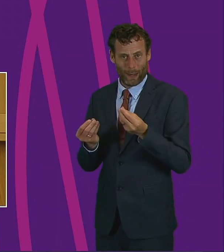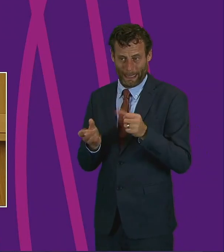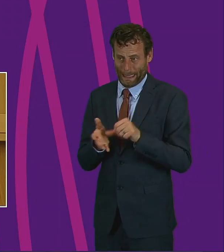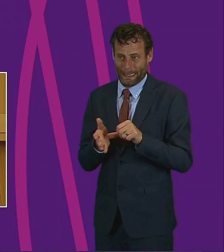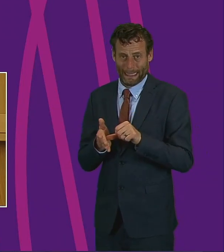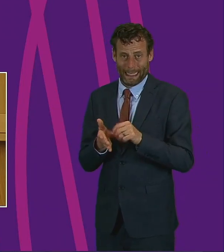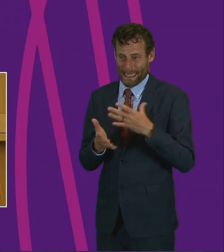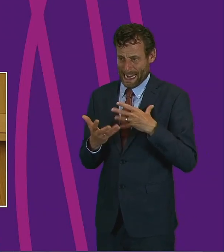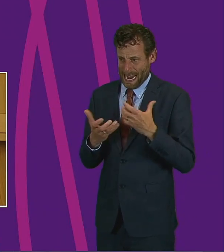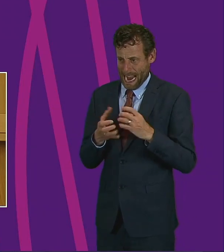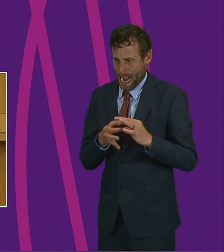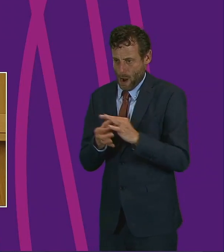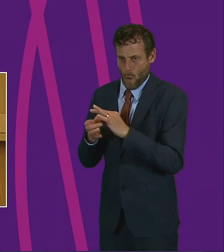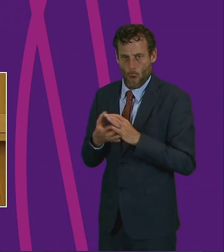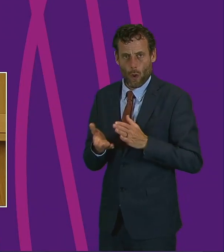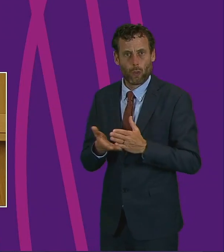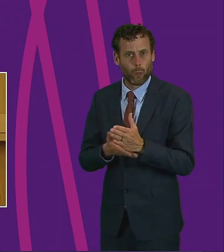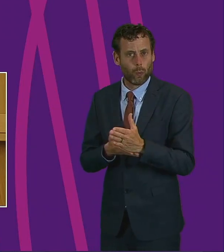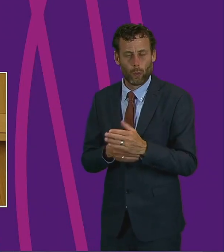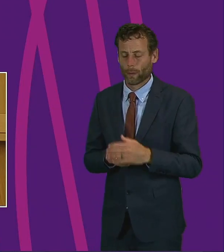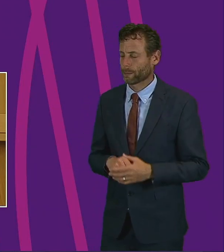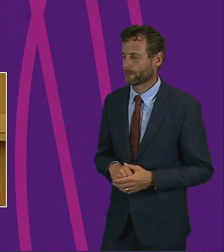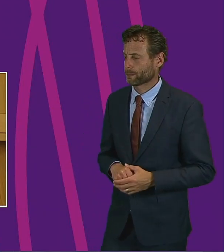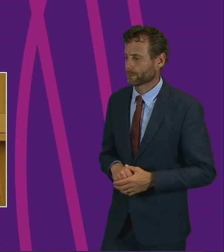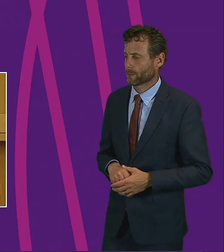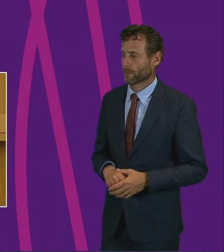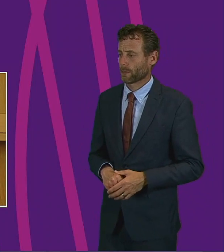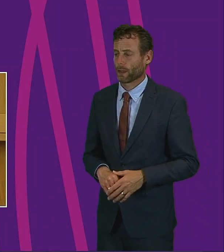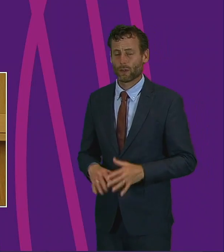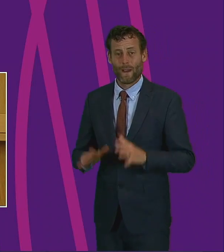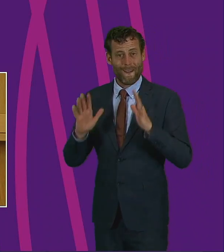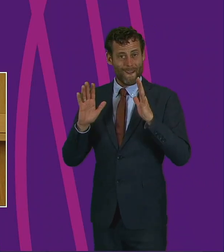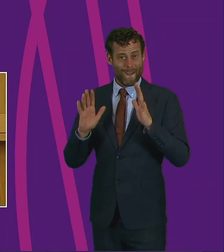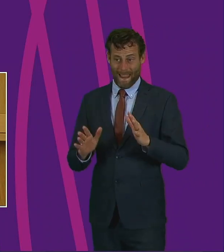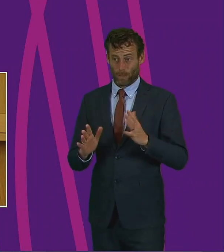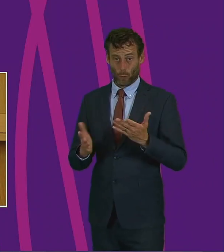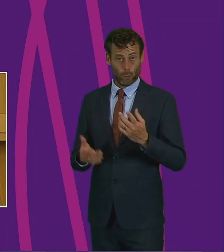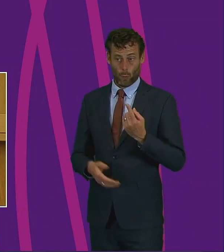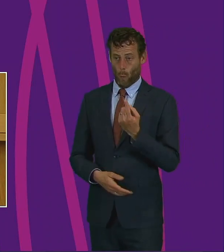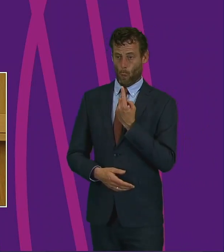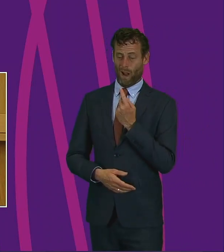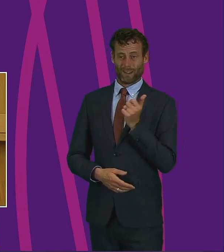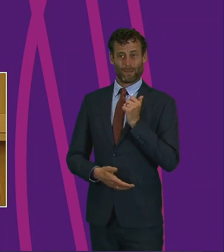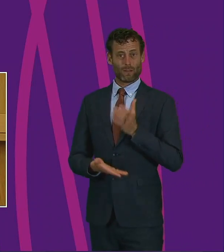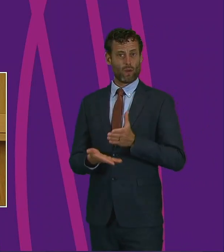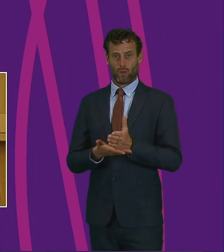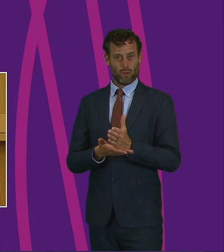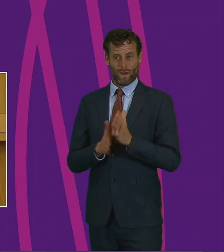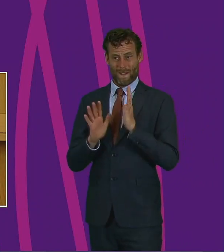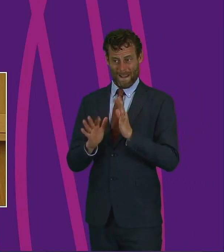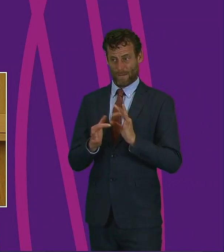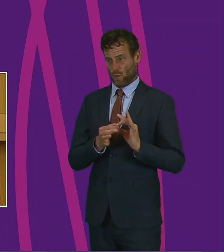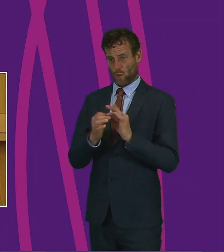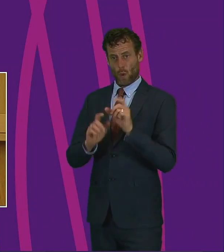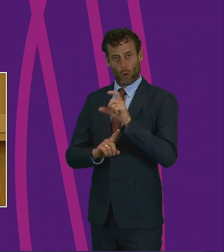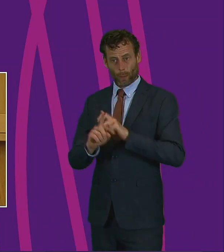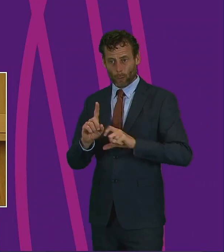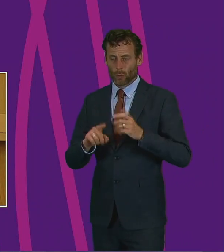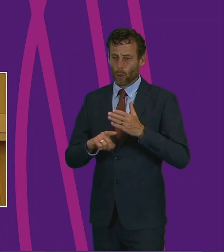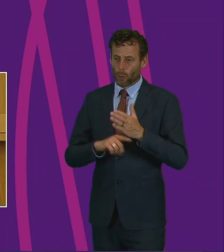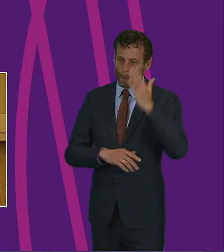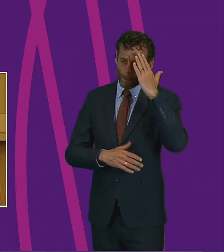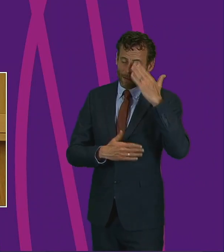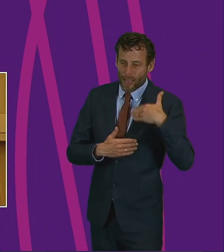like never before. We're going to have to look to our communities to help provide solutions on issues like mental health, social isolation,